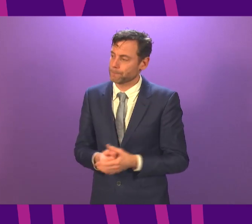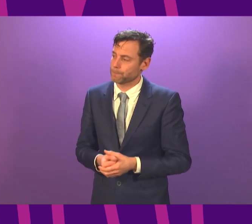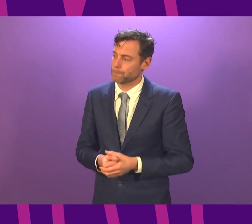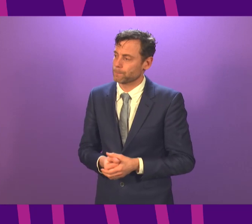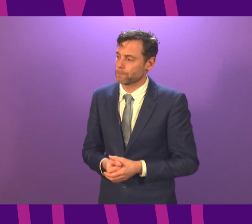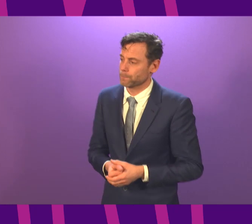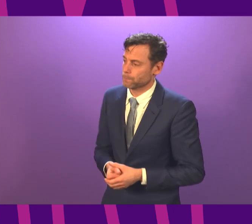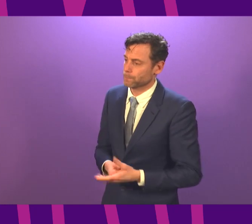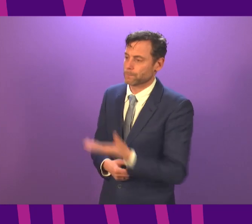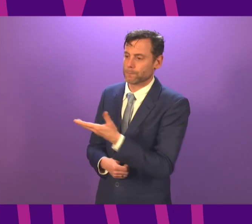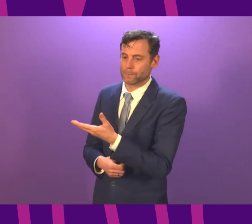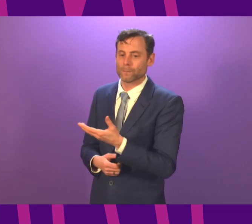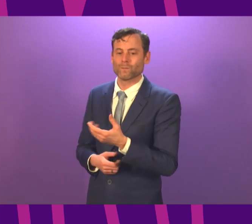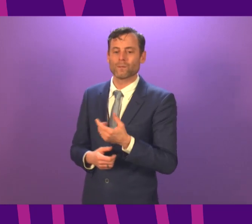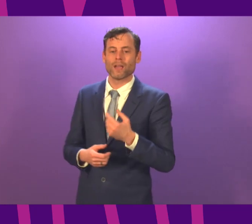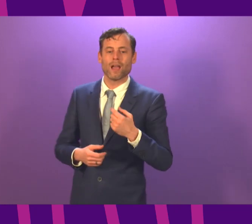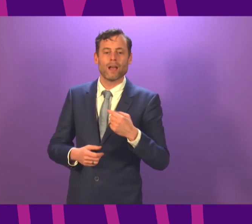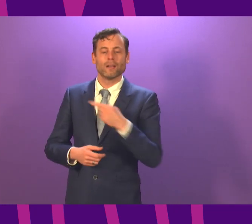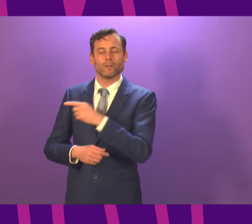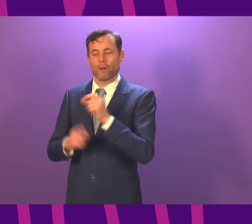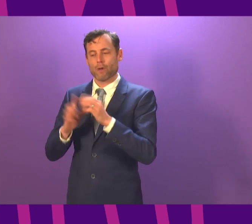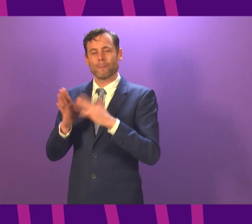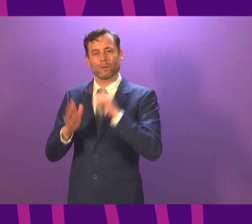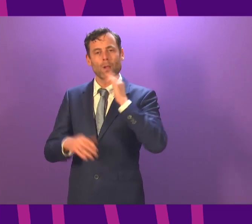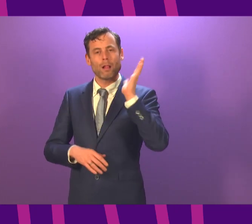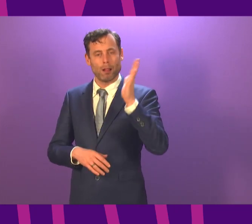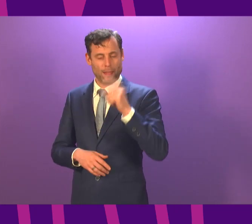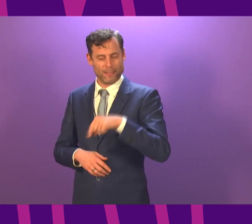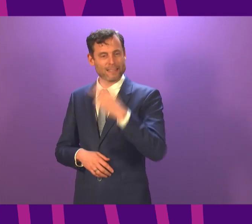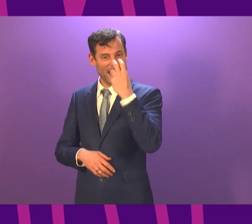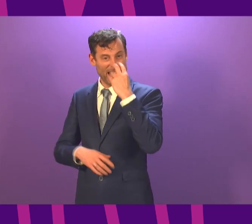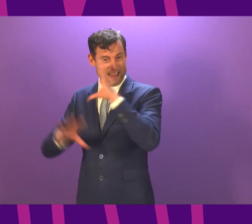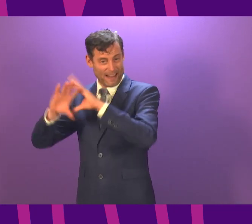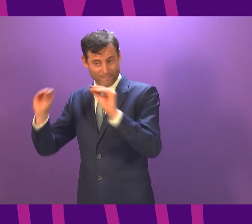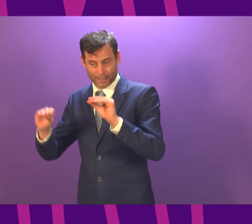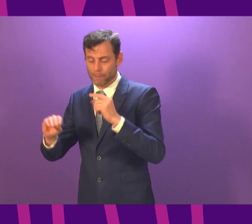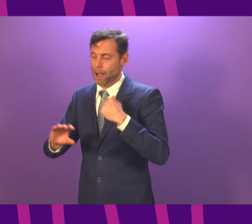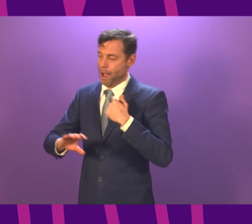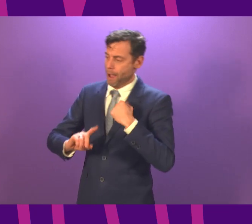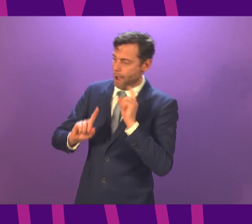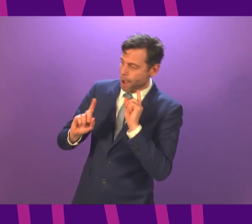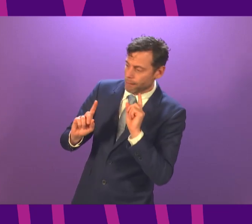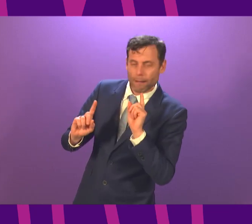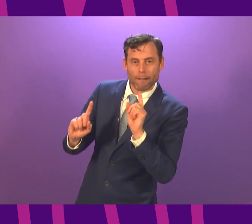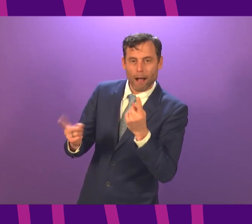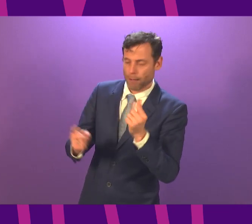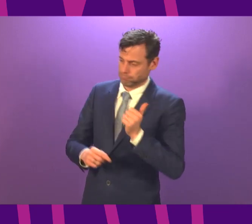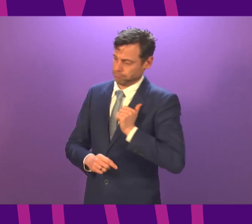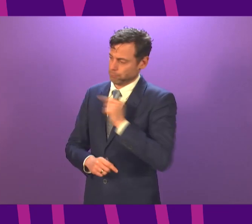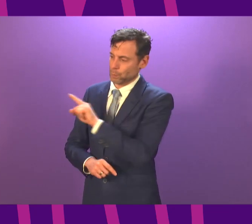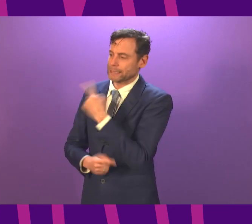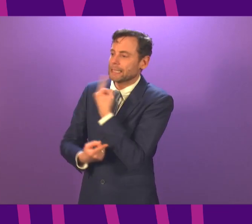obviously predict what he's going to say but I suspect it will not be dissimilar here because every part of the UK is facing a really perilous position right now.